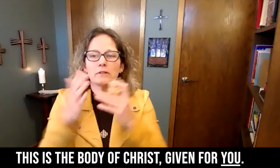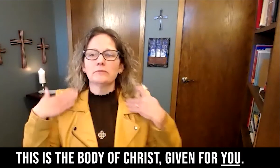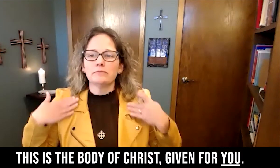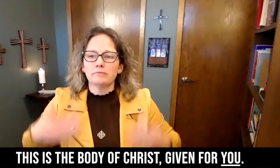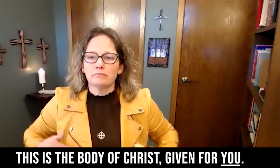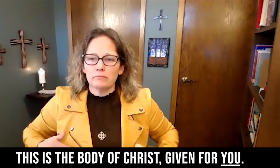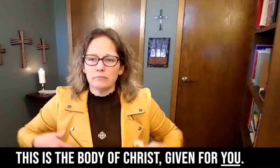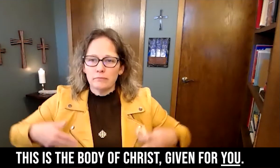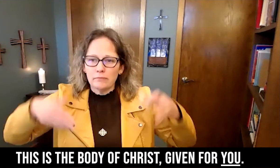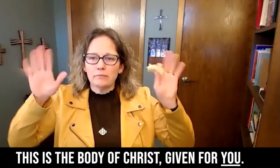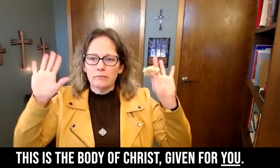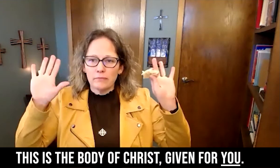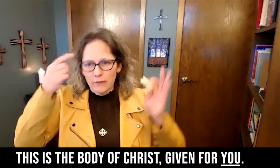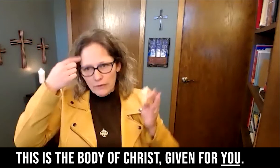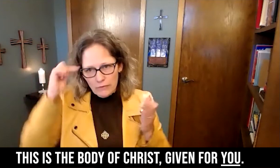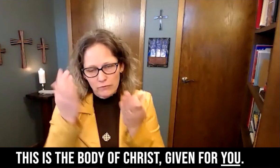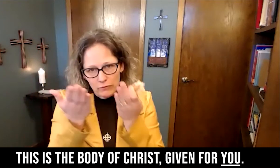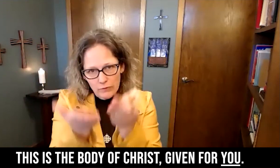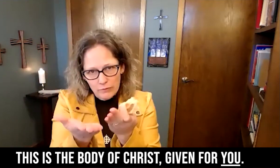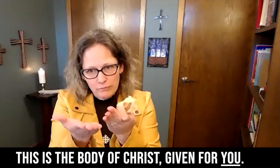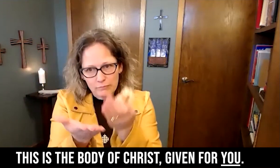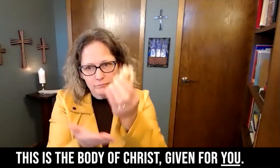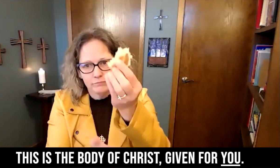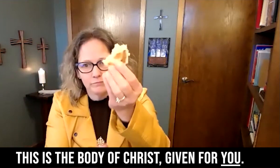body of christ given for you